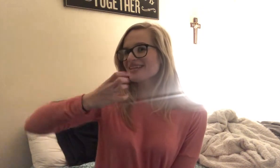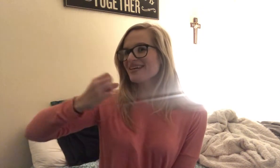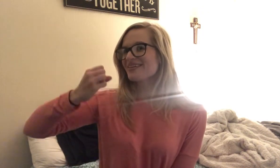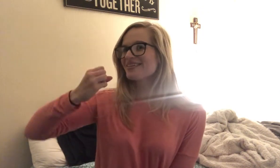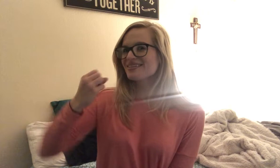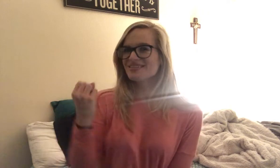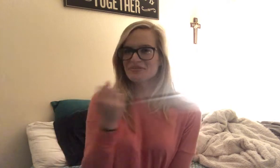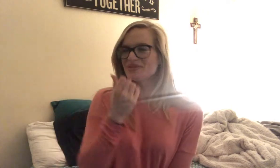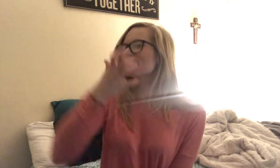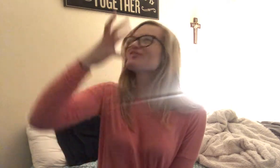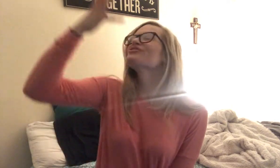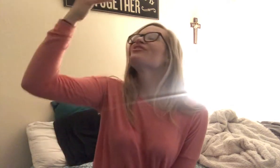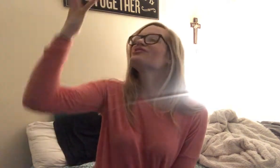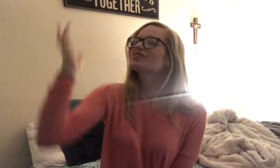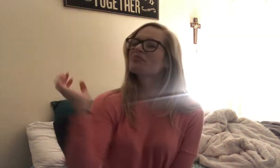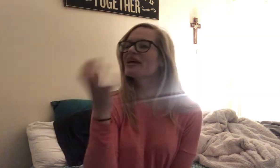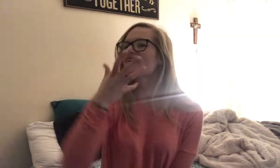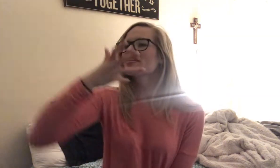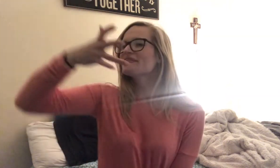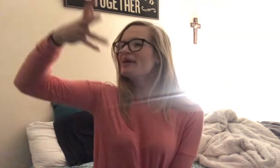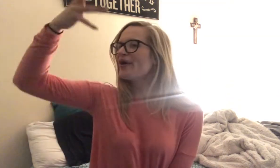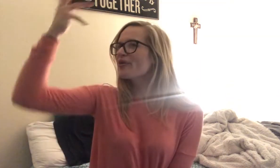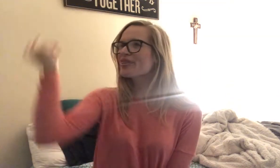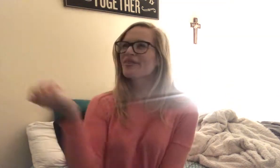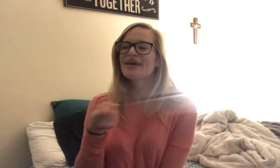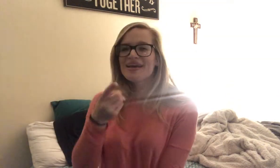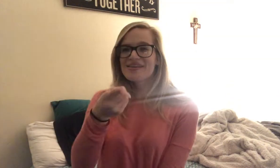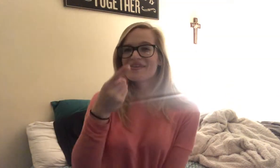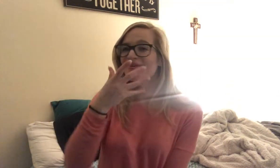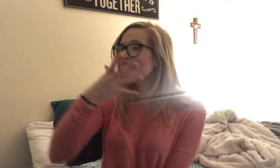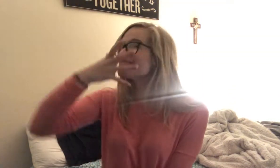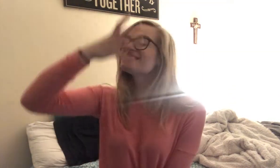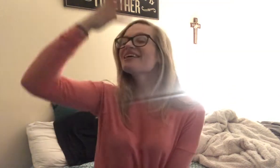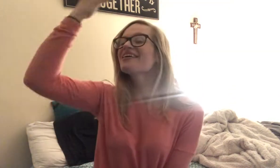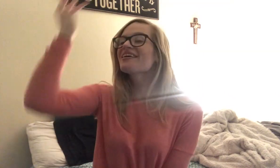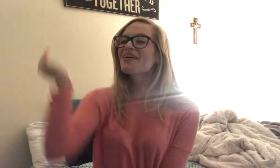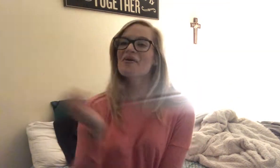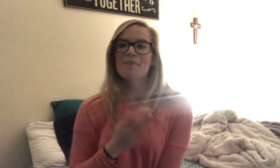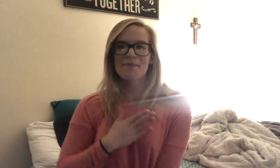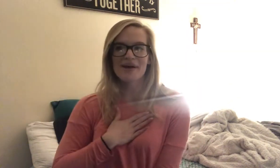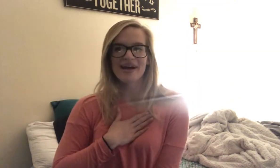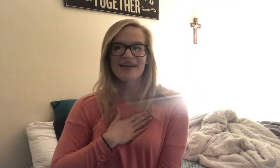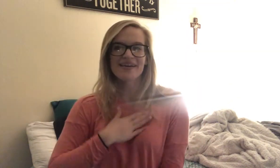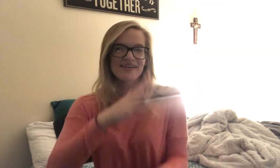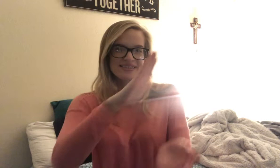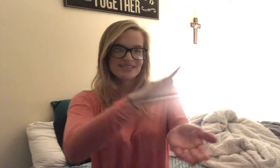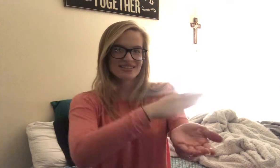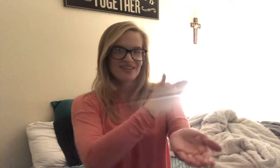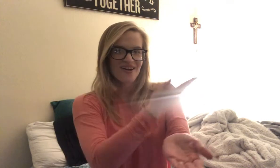Like. The musical notes coming out of the mouth. You're singing. My. Songs.